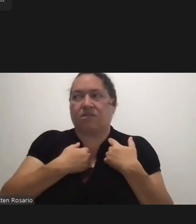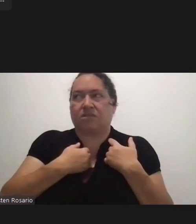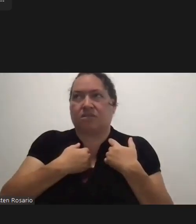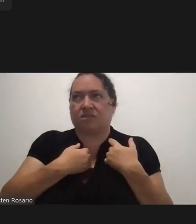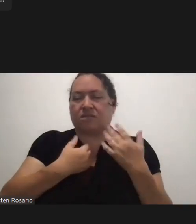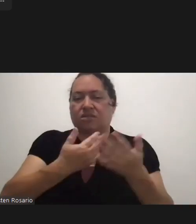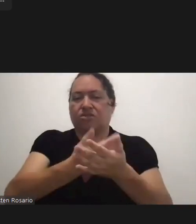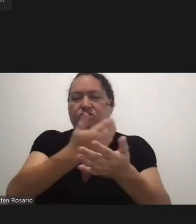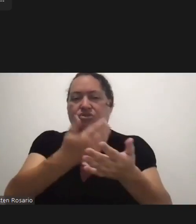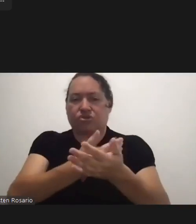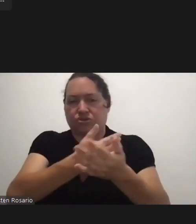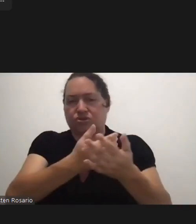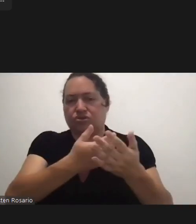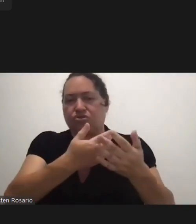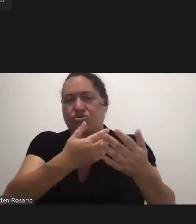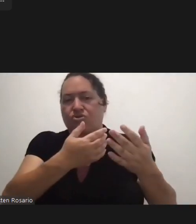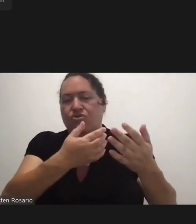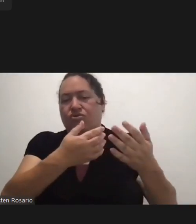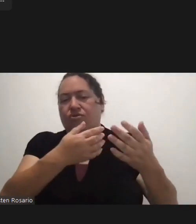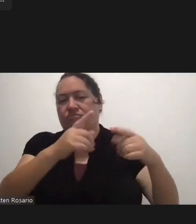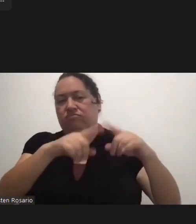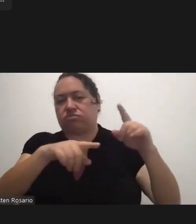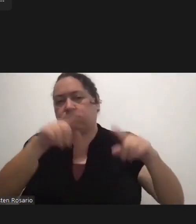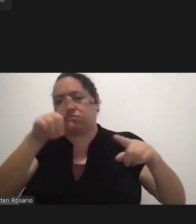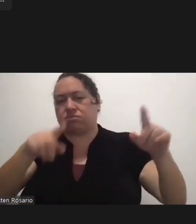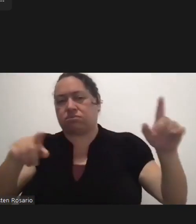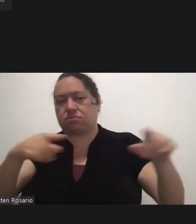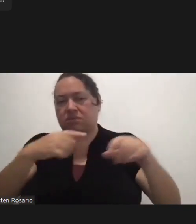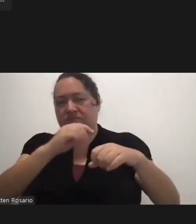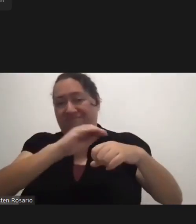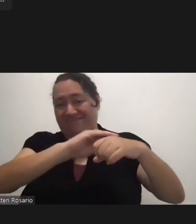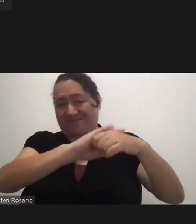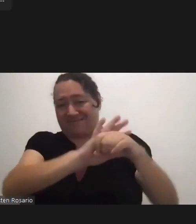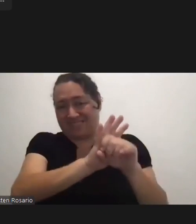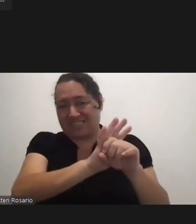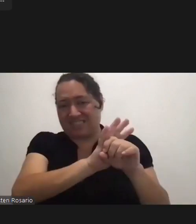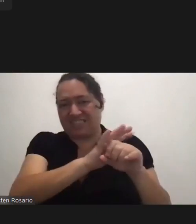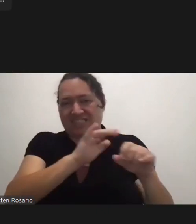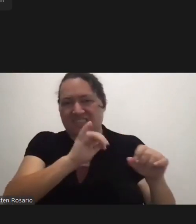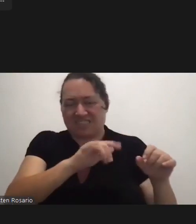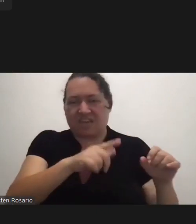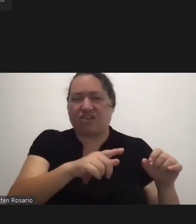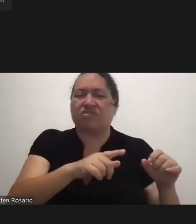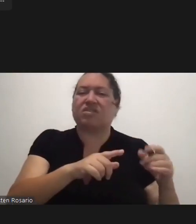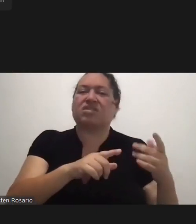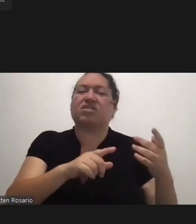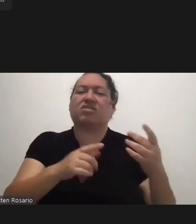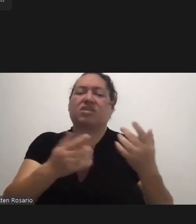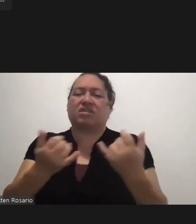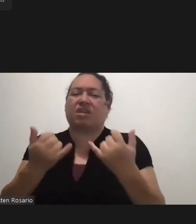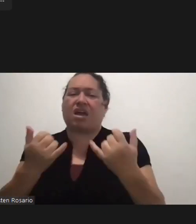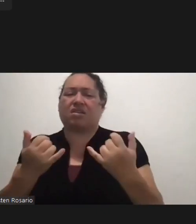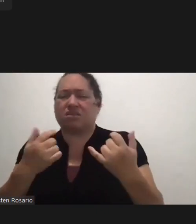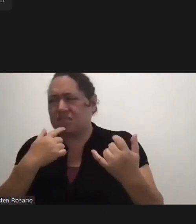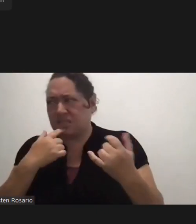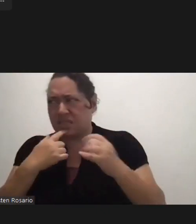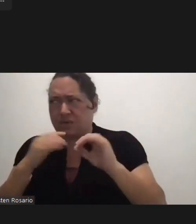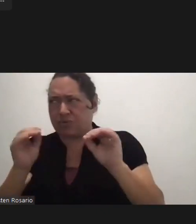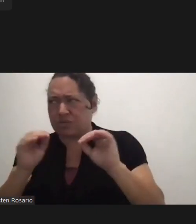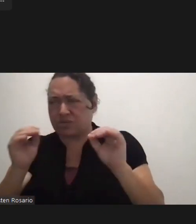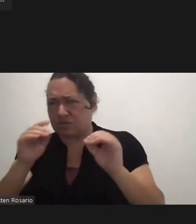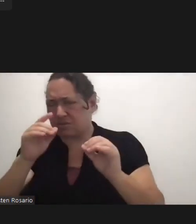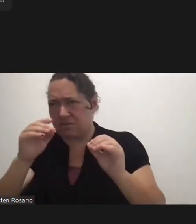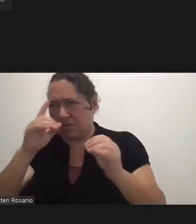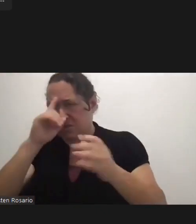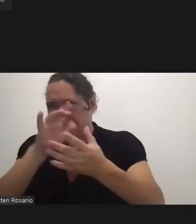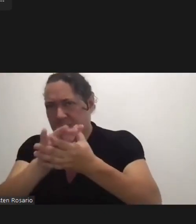within the last three weeks. I believe the last word from public health was that there was no reason to believe there was in the community. I'm just wondering, is that still the case? And